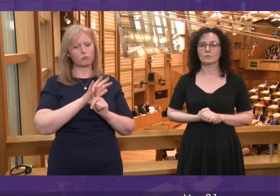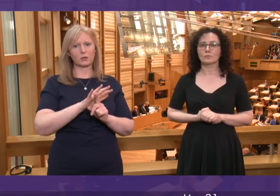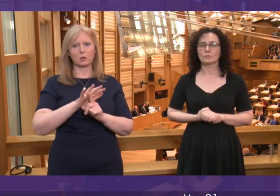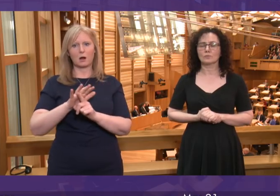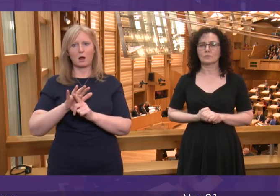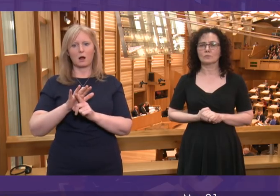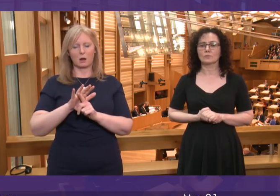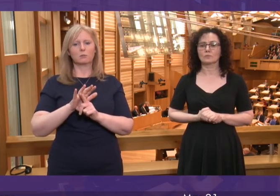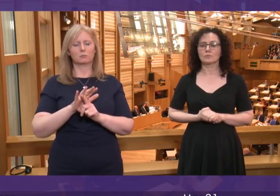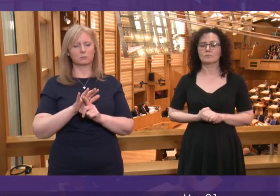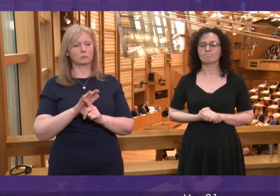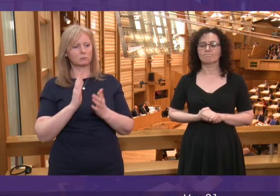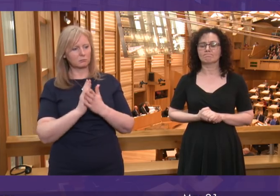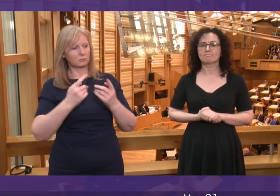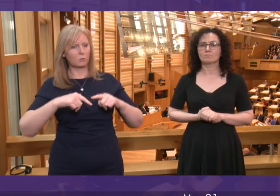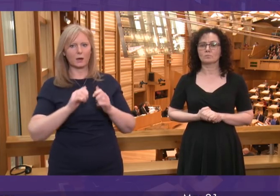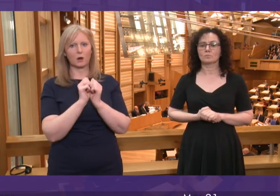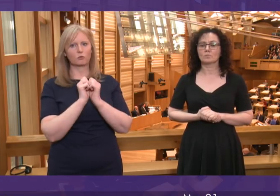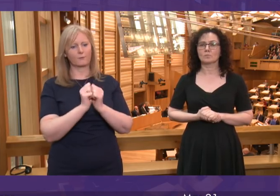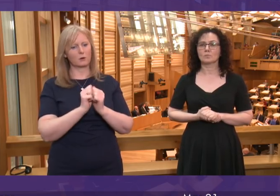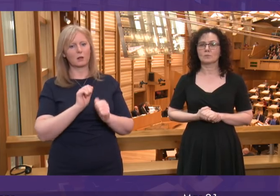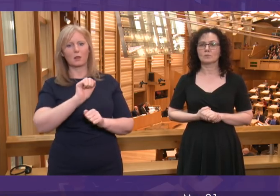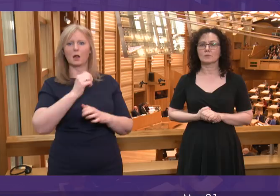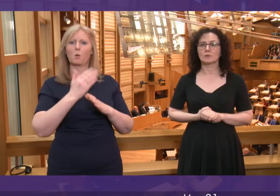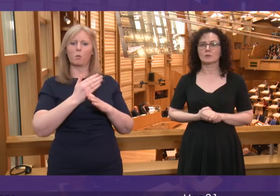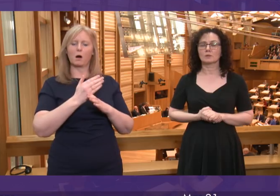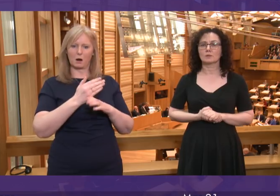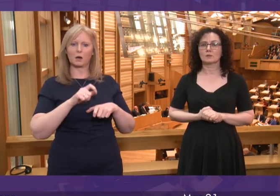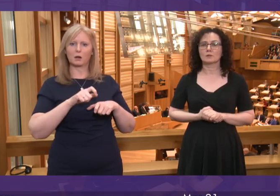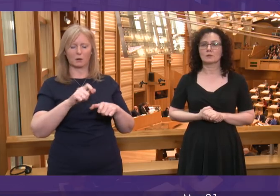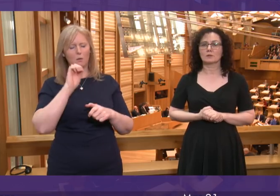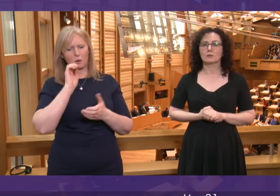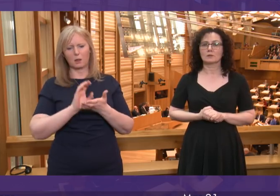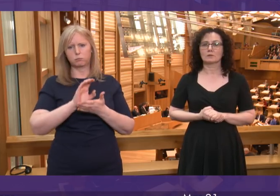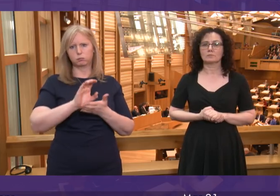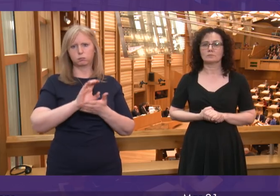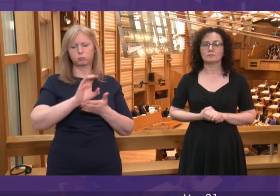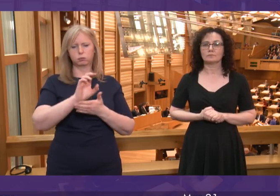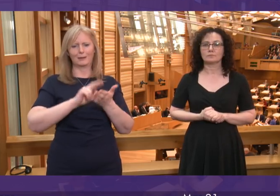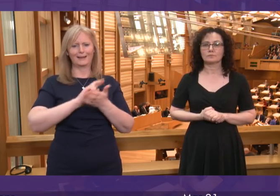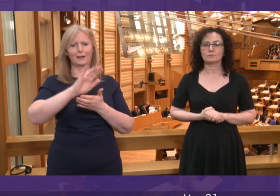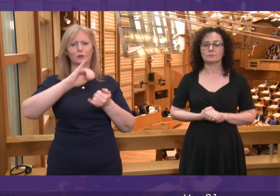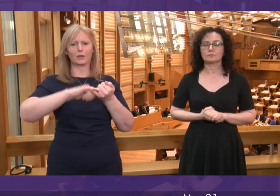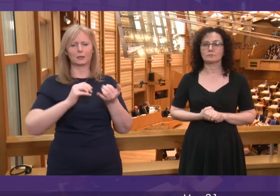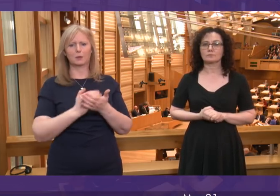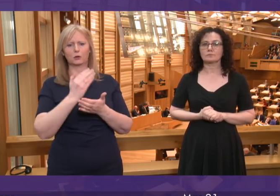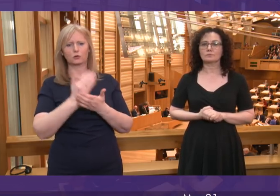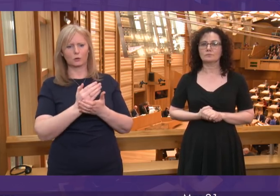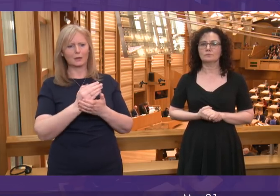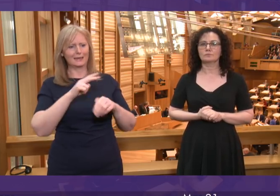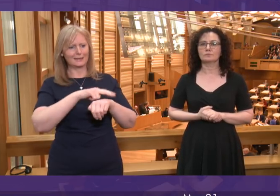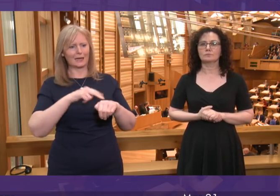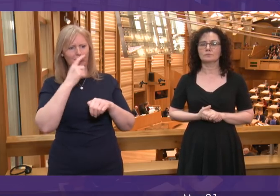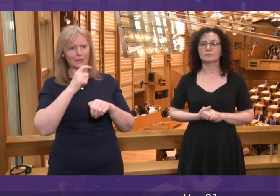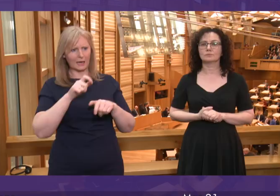to them for the job that they do. But we will continue to invest in our NHS to ensure record numbers of staff so that they can continue to